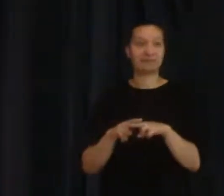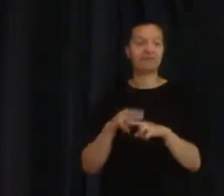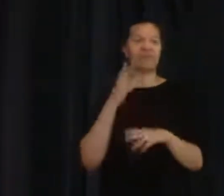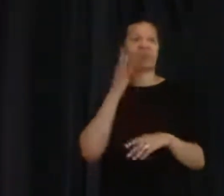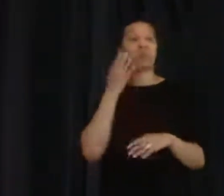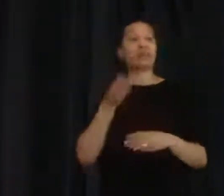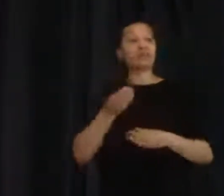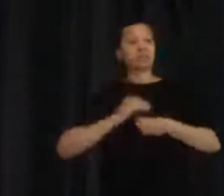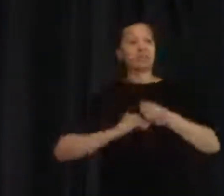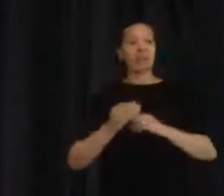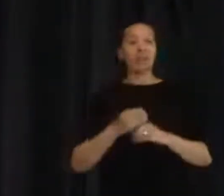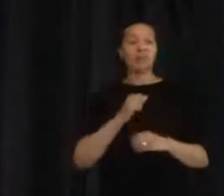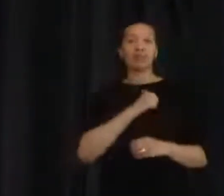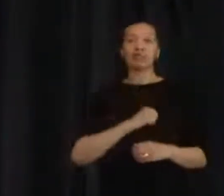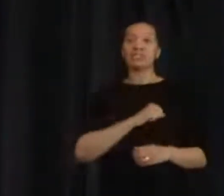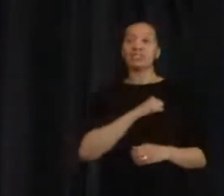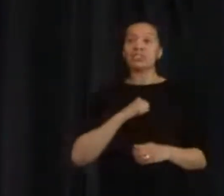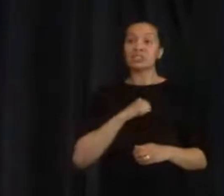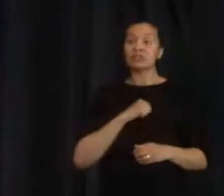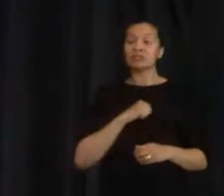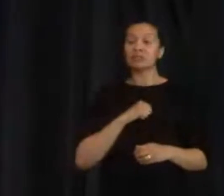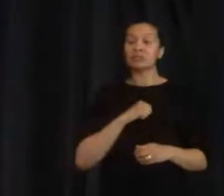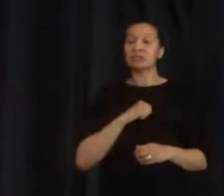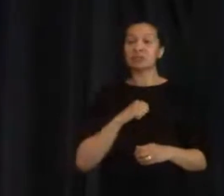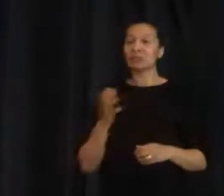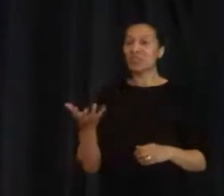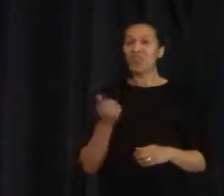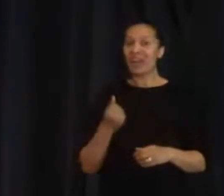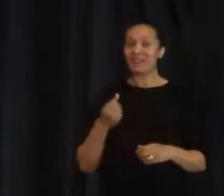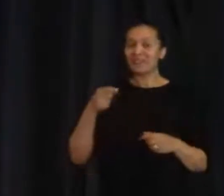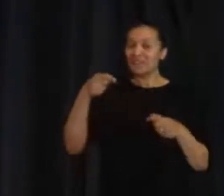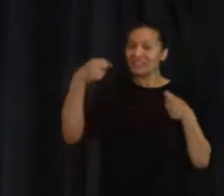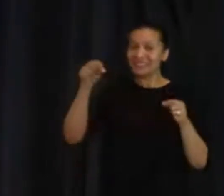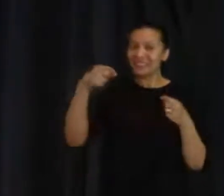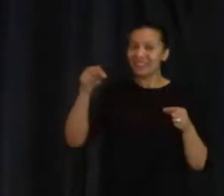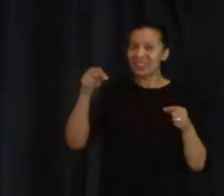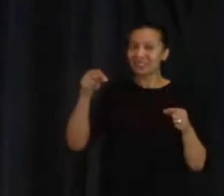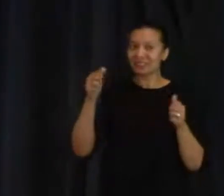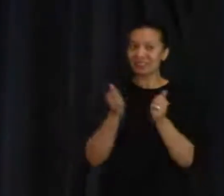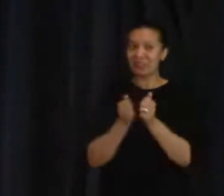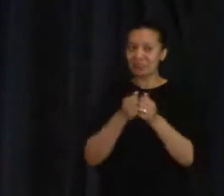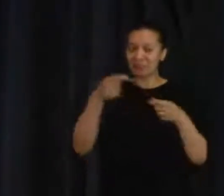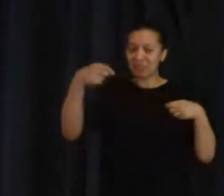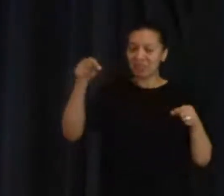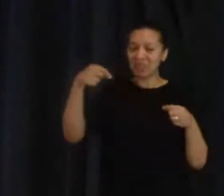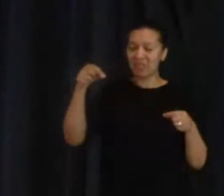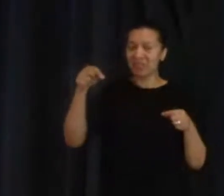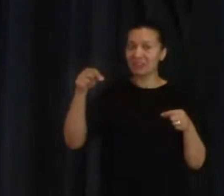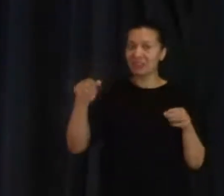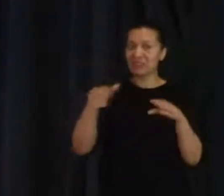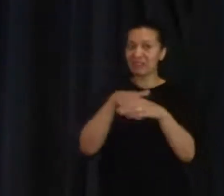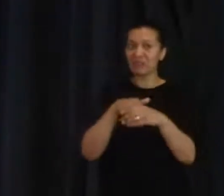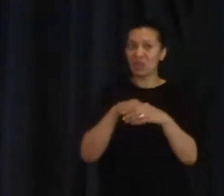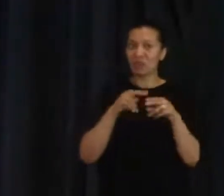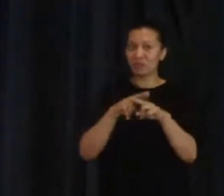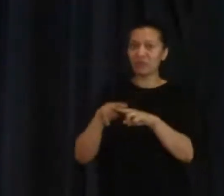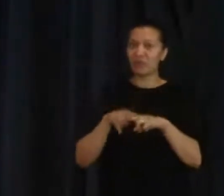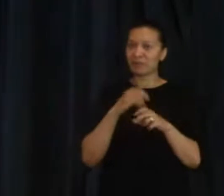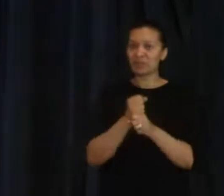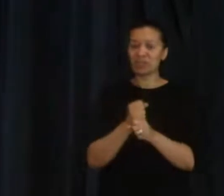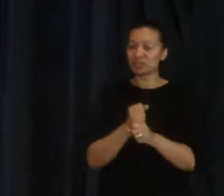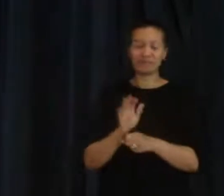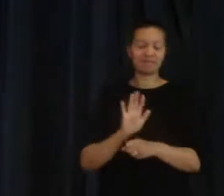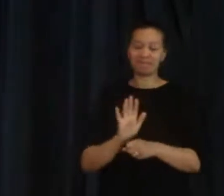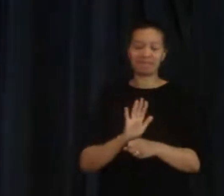Christians, we don't get an adoption certificate. We don't get a piece of paper saying we are part of the family. Rather,